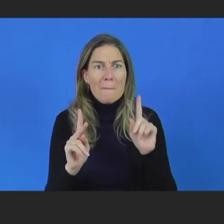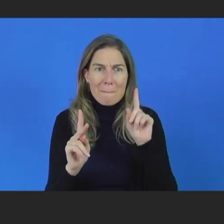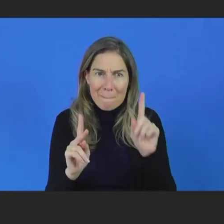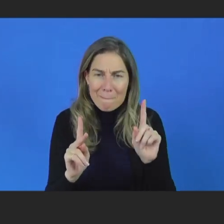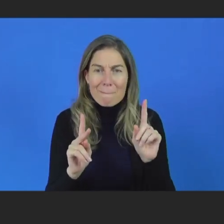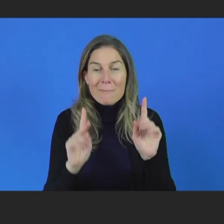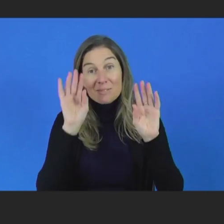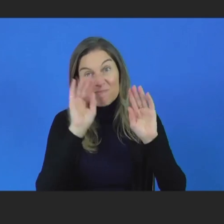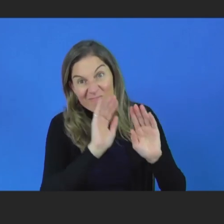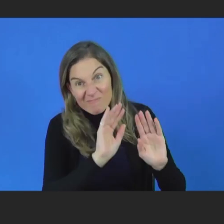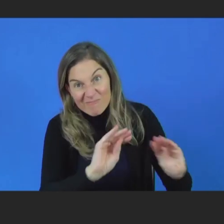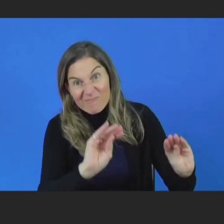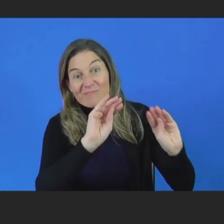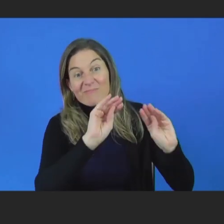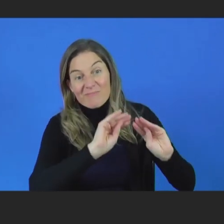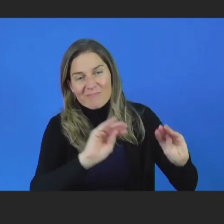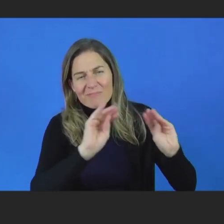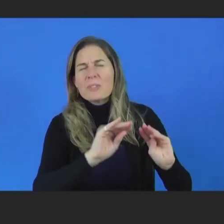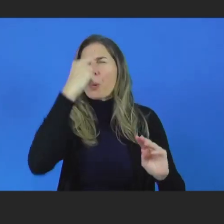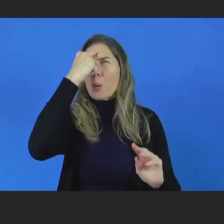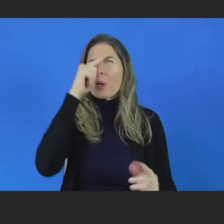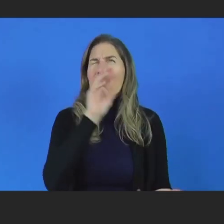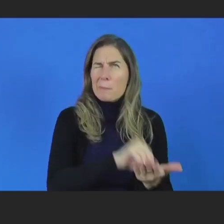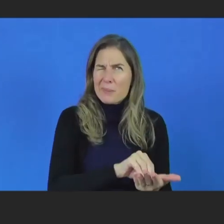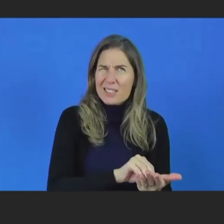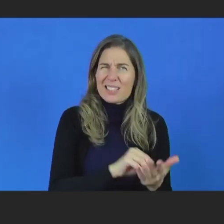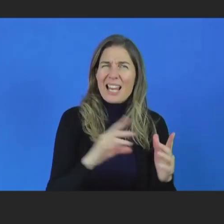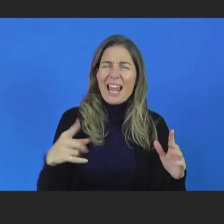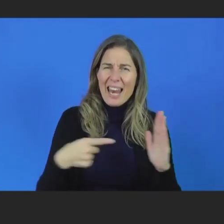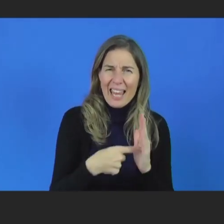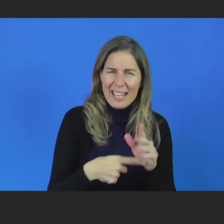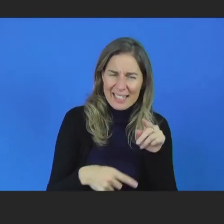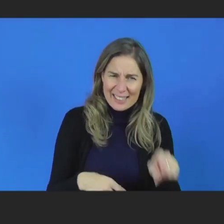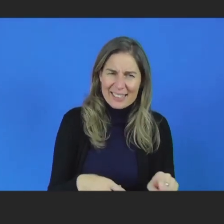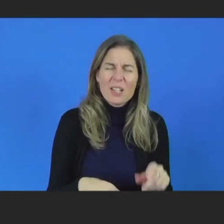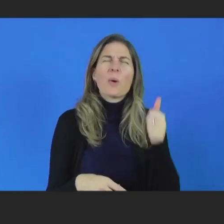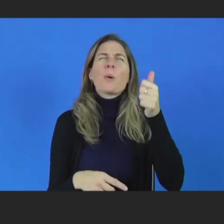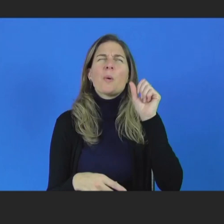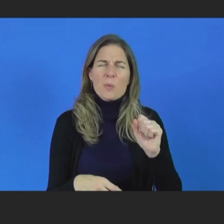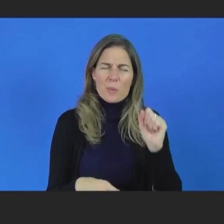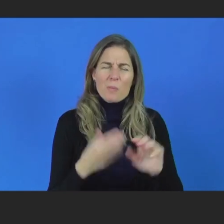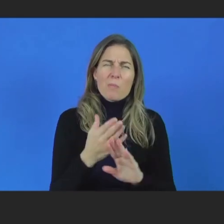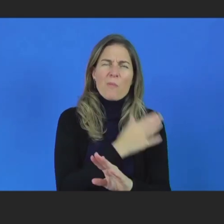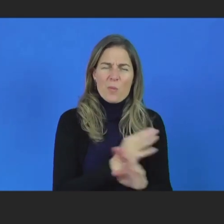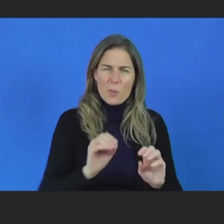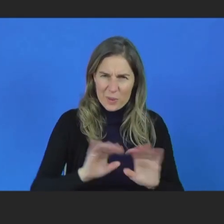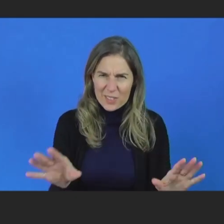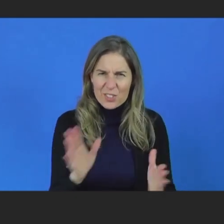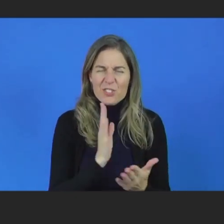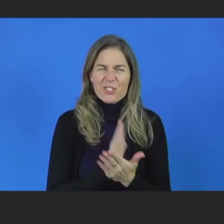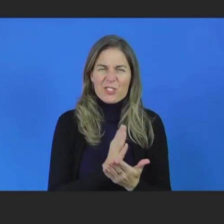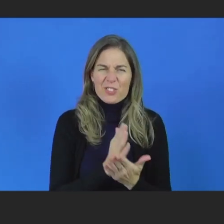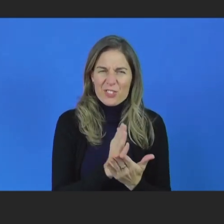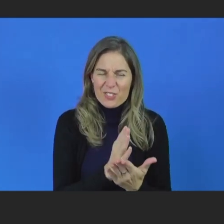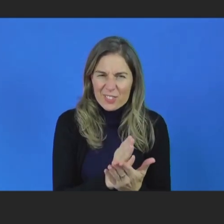educated. And it's like, oh, yes, I have to put that in the chat. I have to put the link in. Or I have to send it out to people. There was